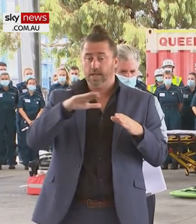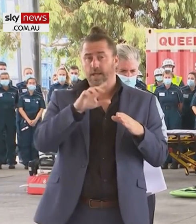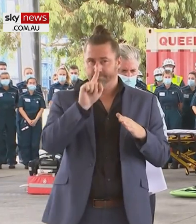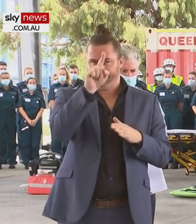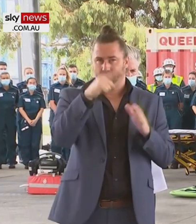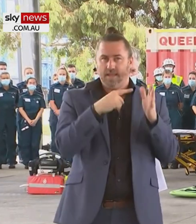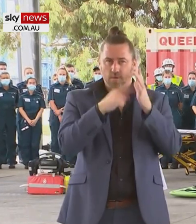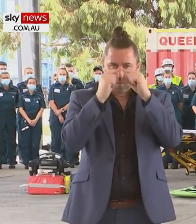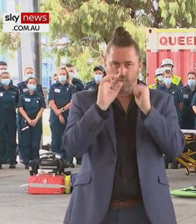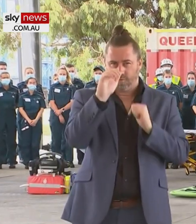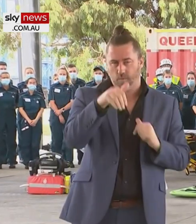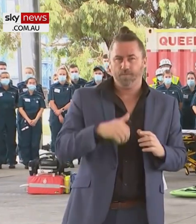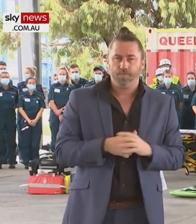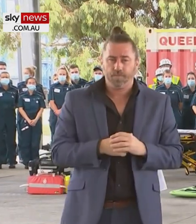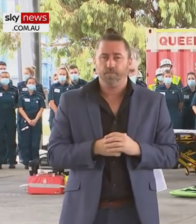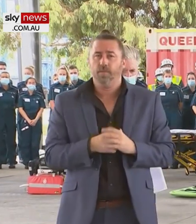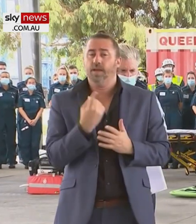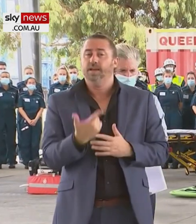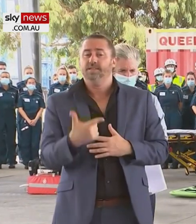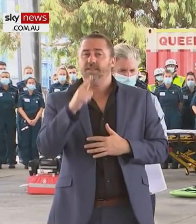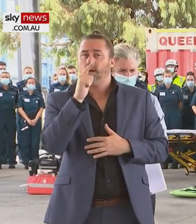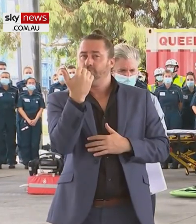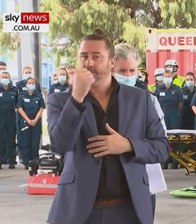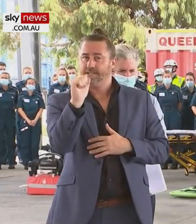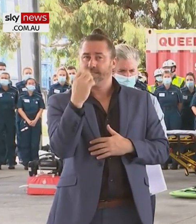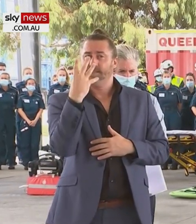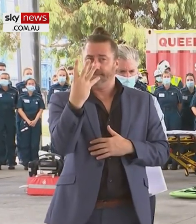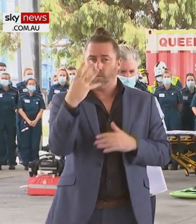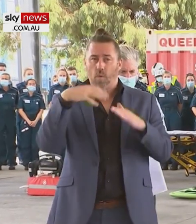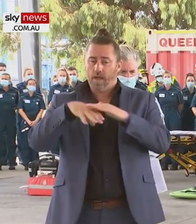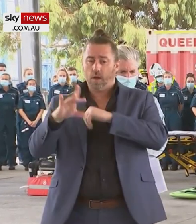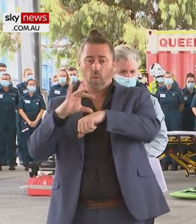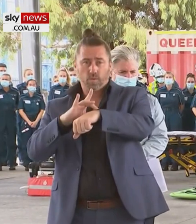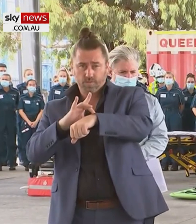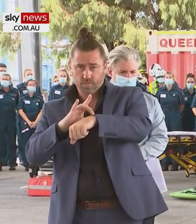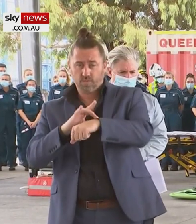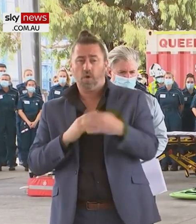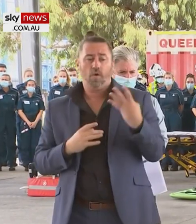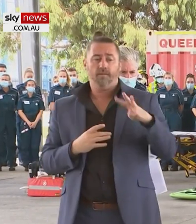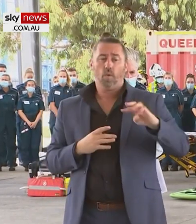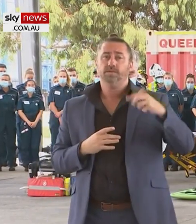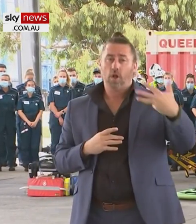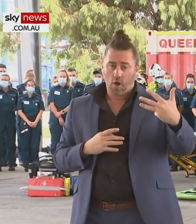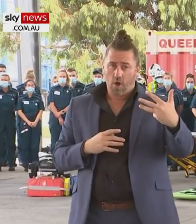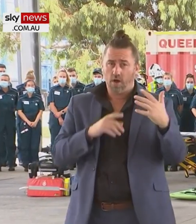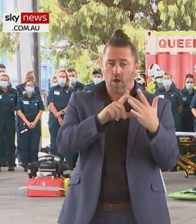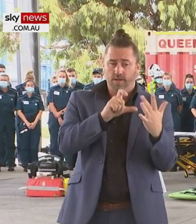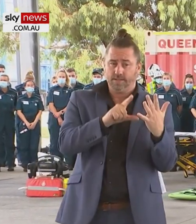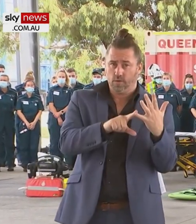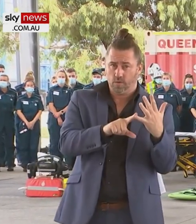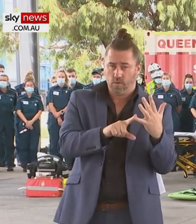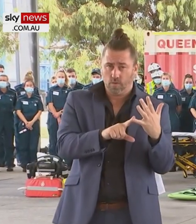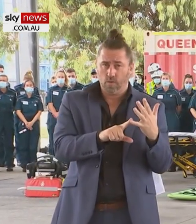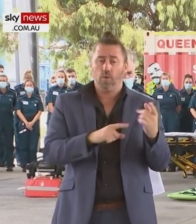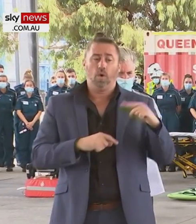We have currently 764 patients in our public hospitals, 49 in ICU, 26 non